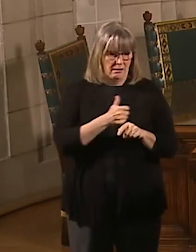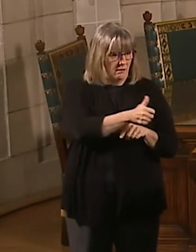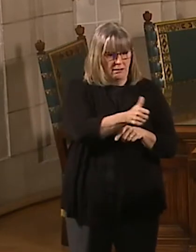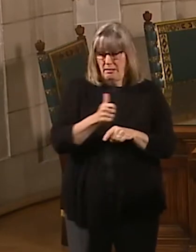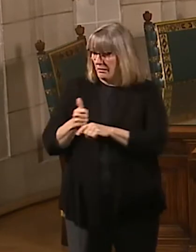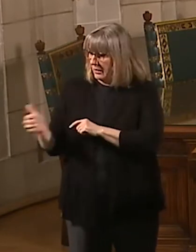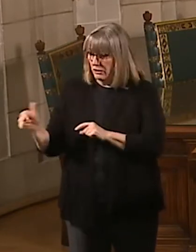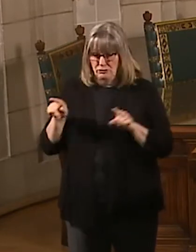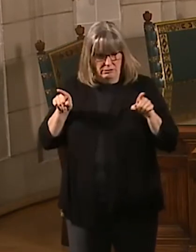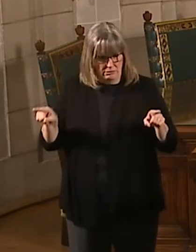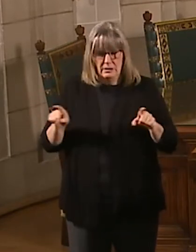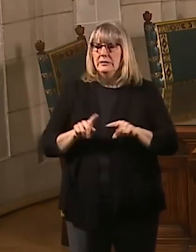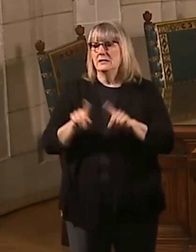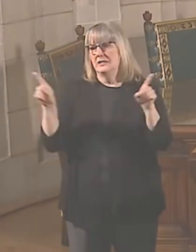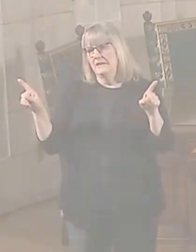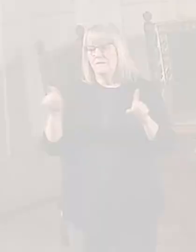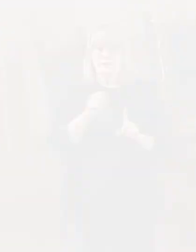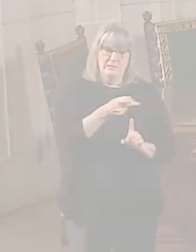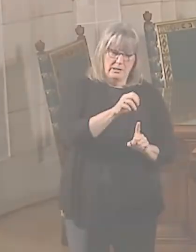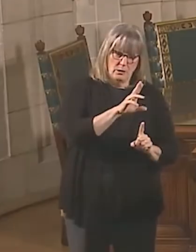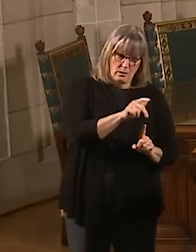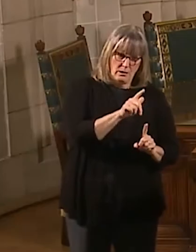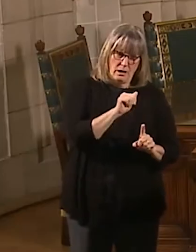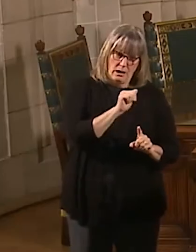of sexual assault that's a very different thing.